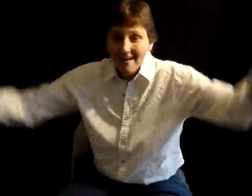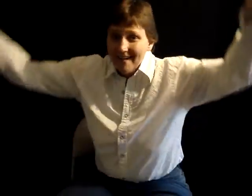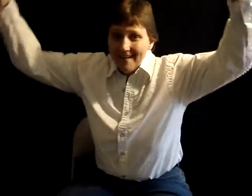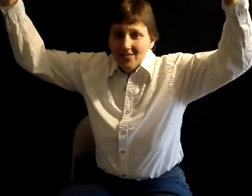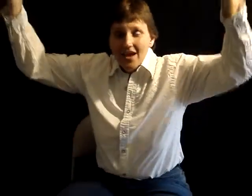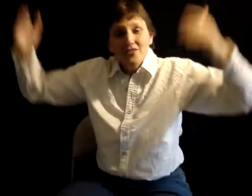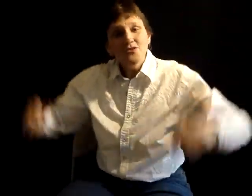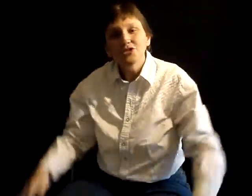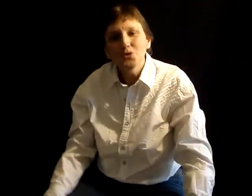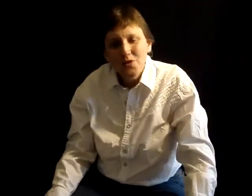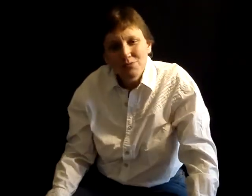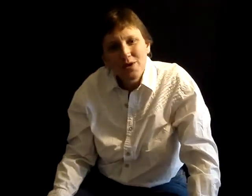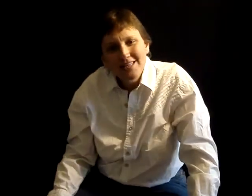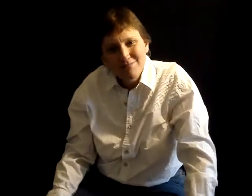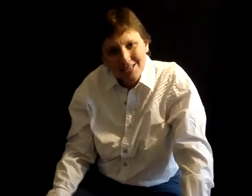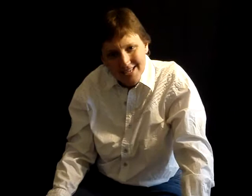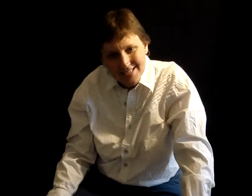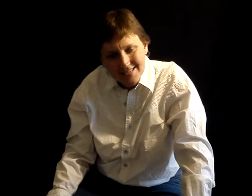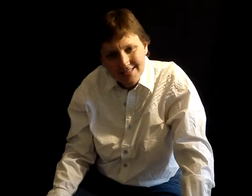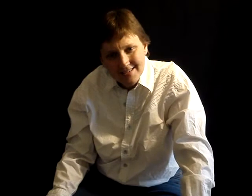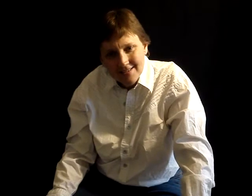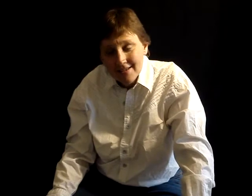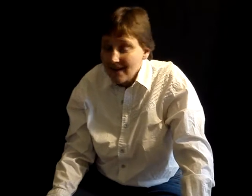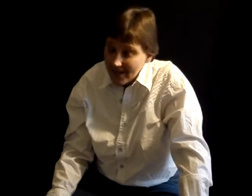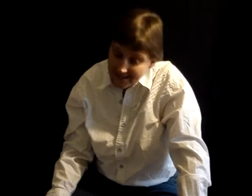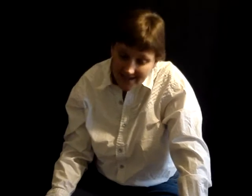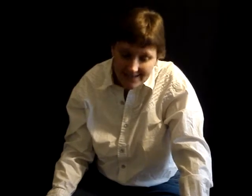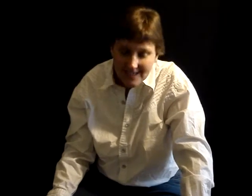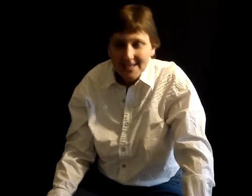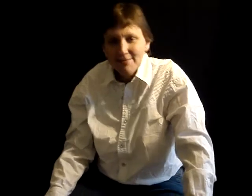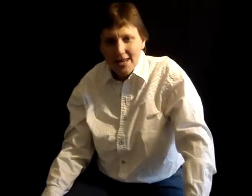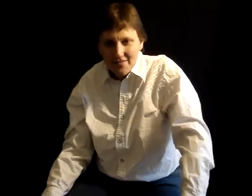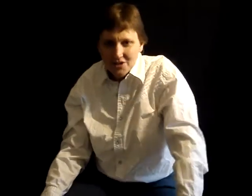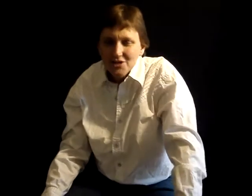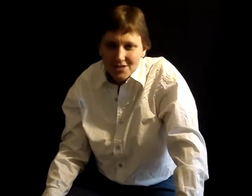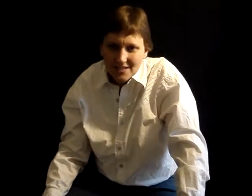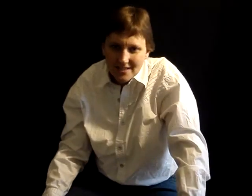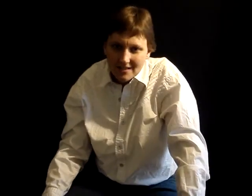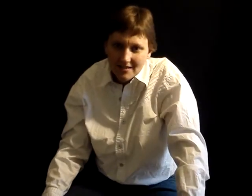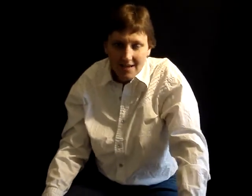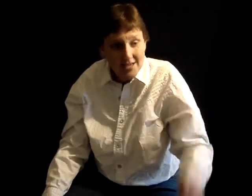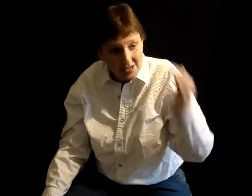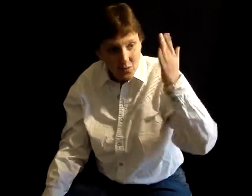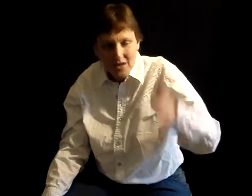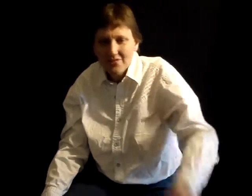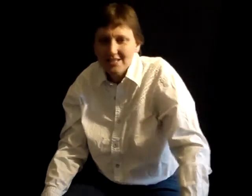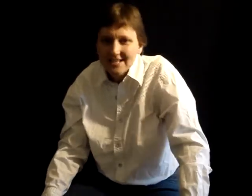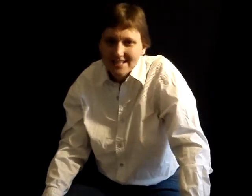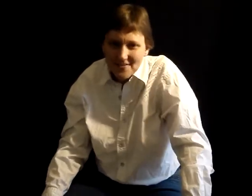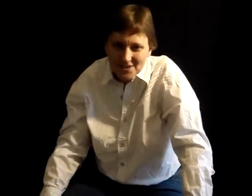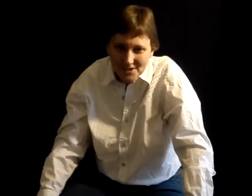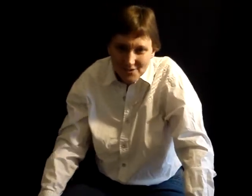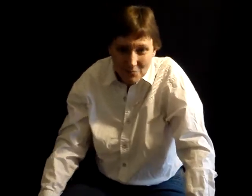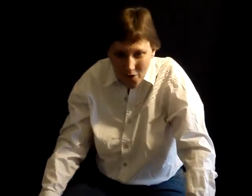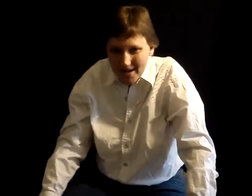the I.U.S. story is bringing them to justice. And, yeah, it's taken about 11 years. And, you know what, if it takes 11 years more,